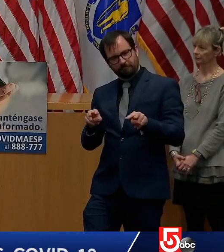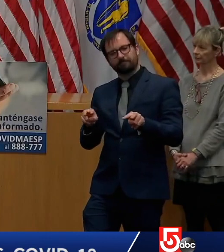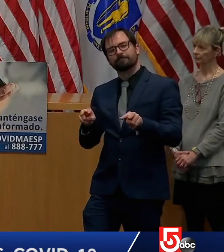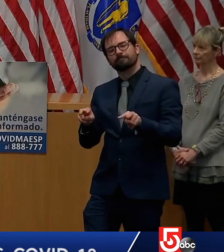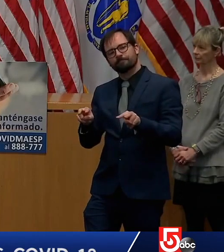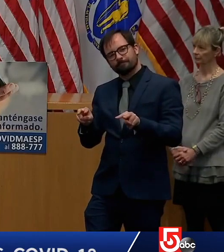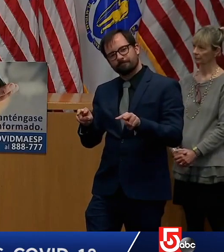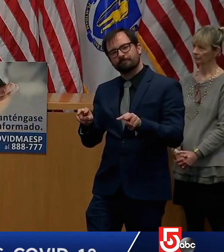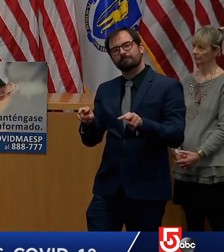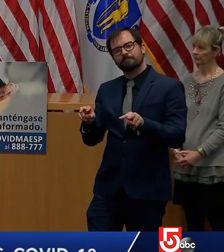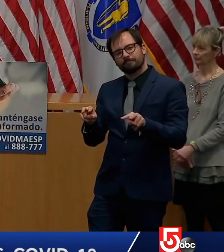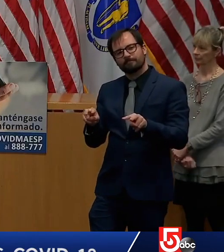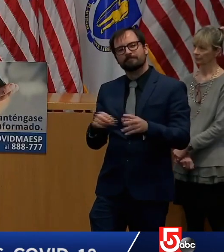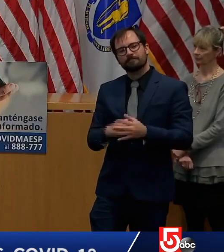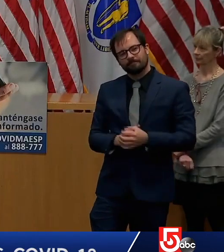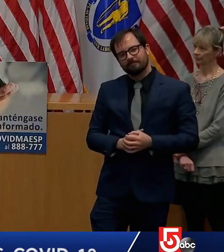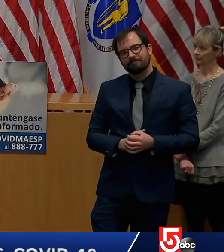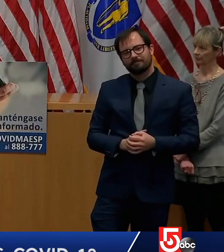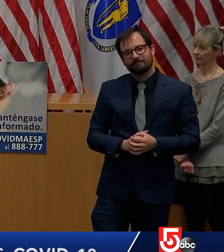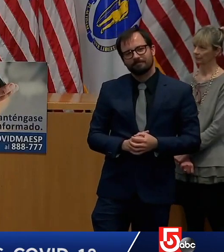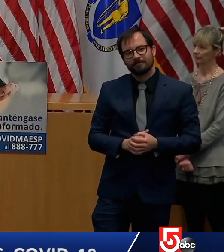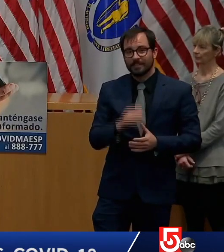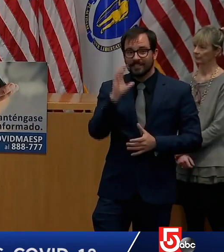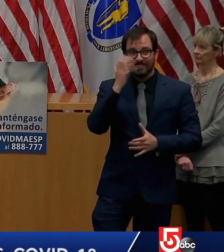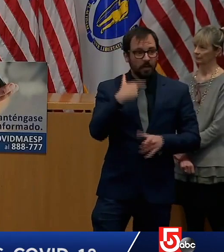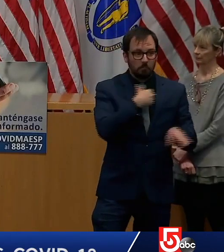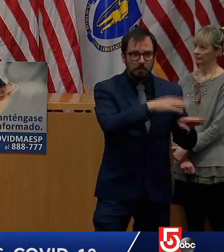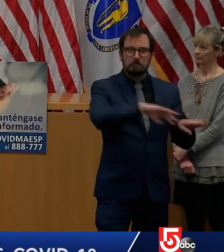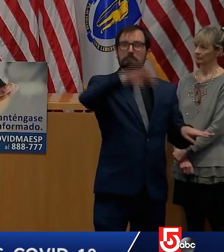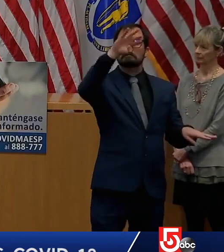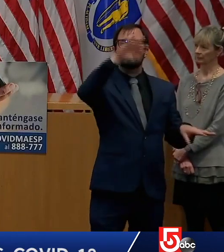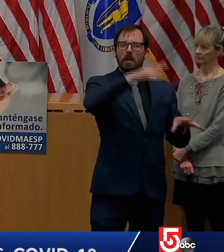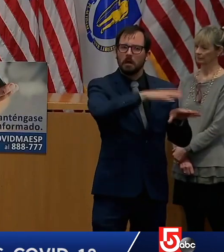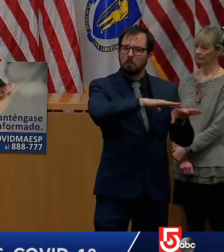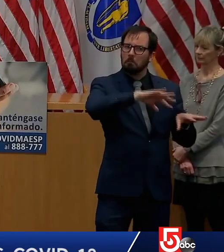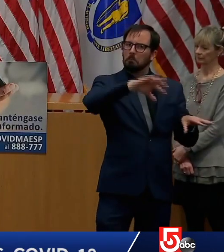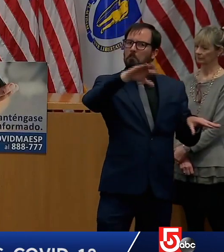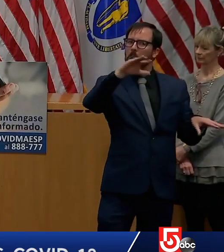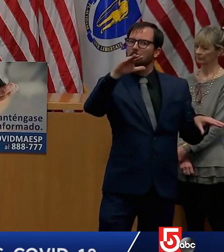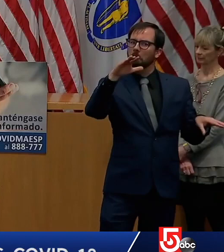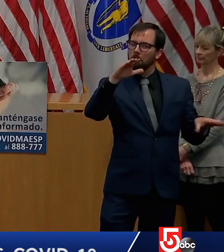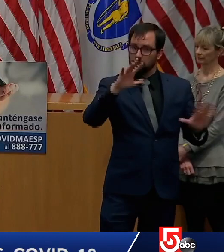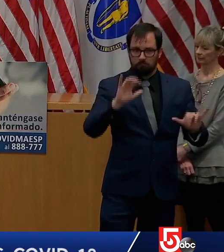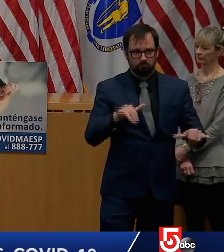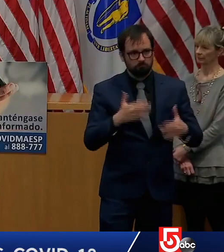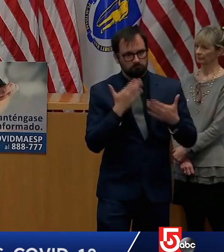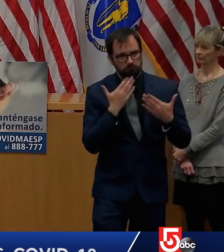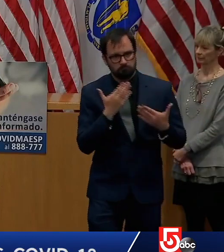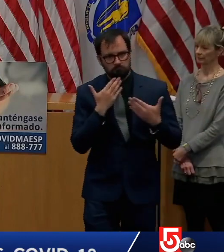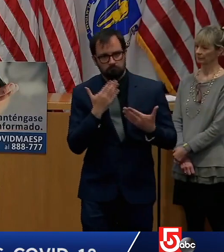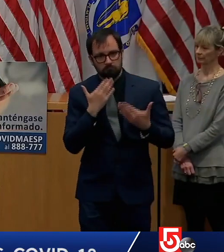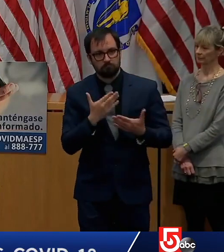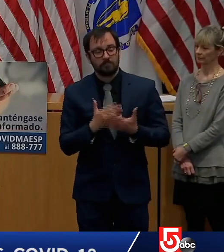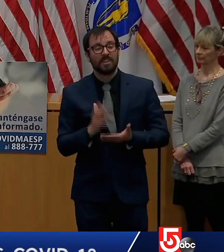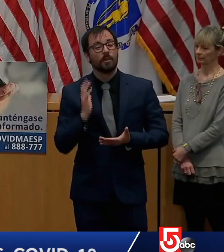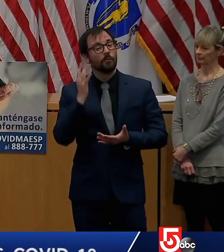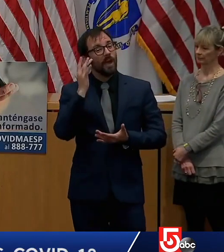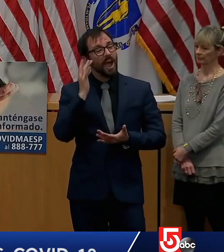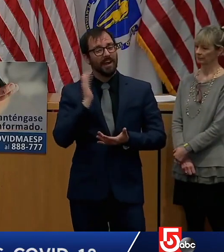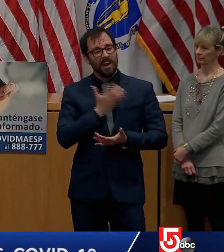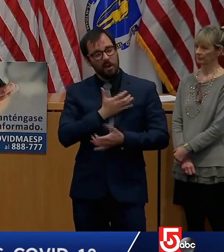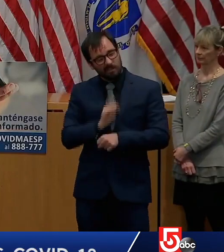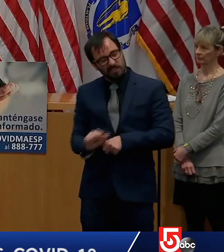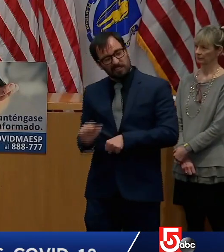point number one is the work that people did, as painful and as difficult as it was, was